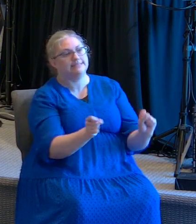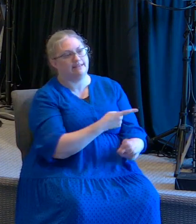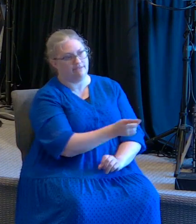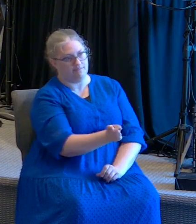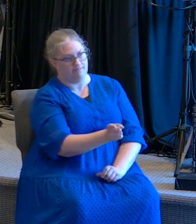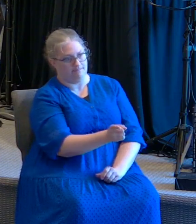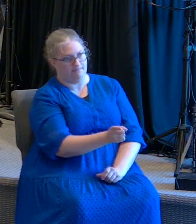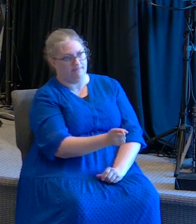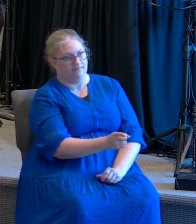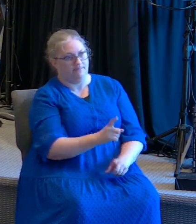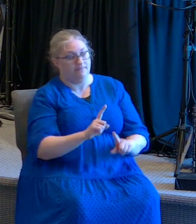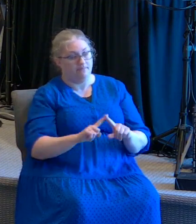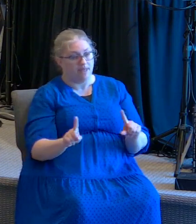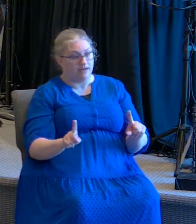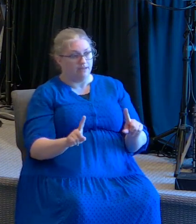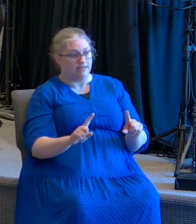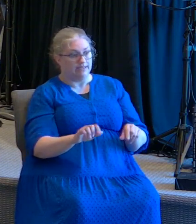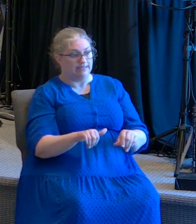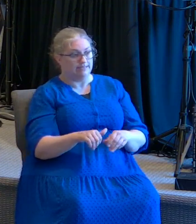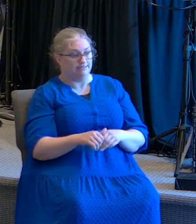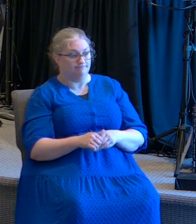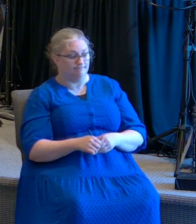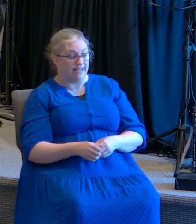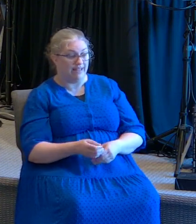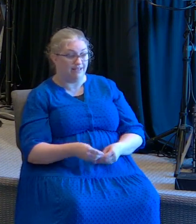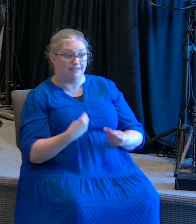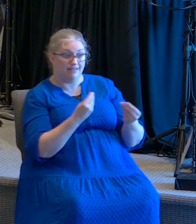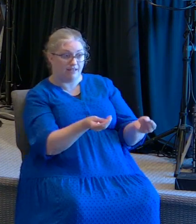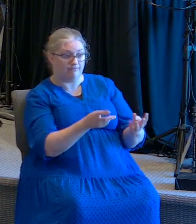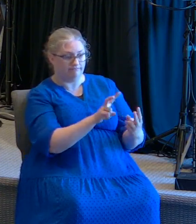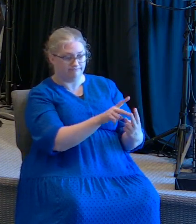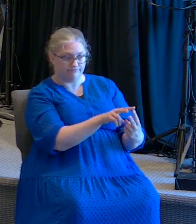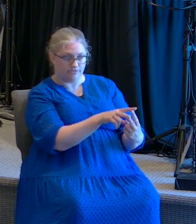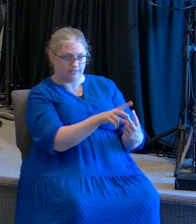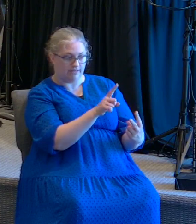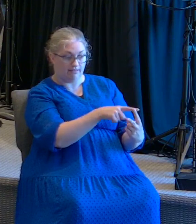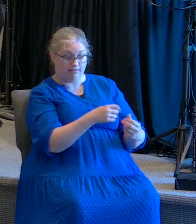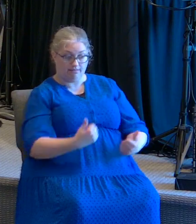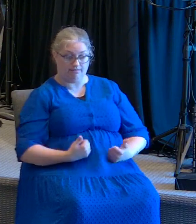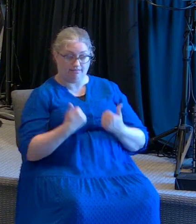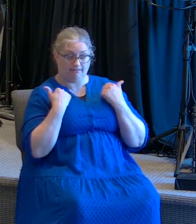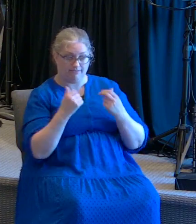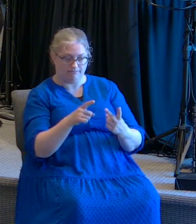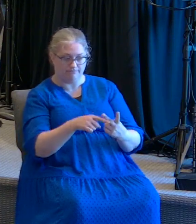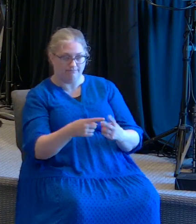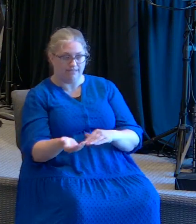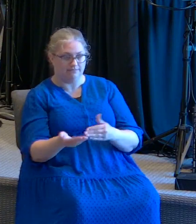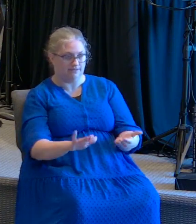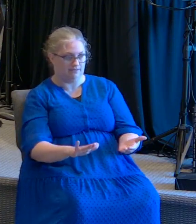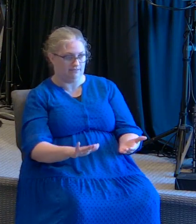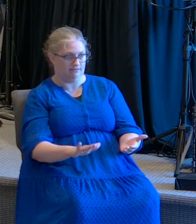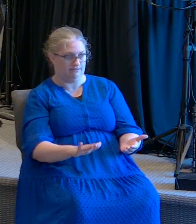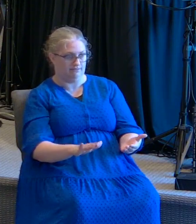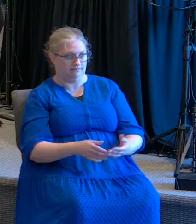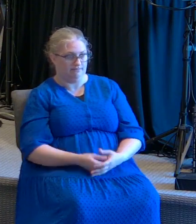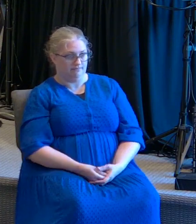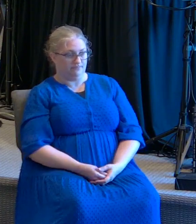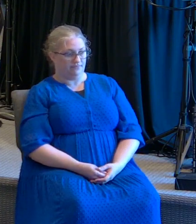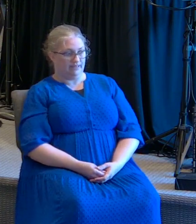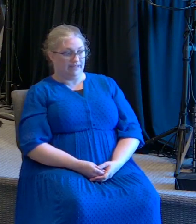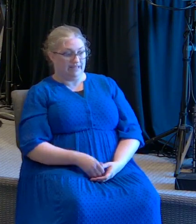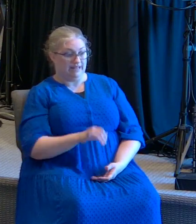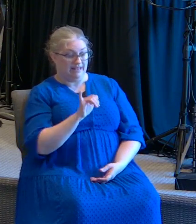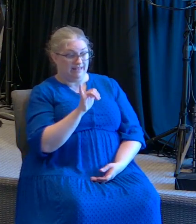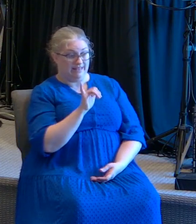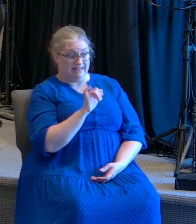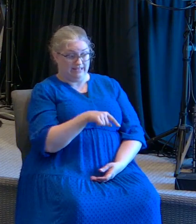But he set before them life and death. Pero ella puso en medio de ellos la vida y la muerte. And at that point